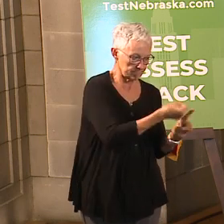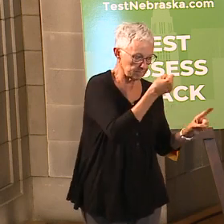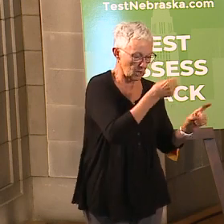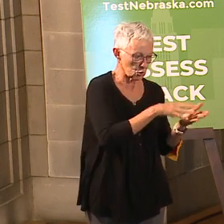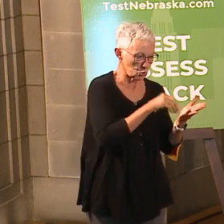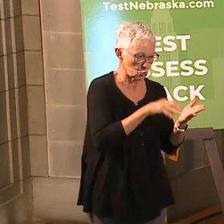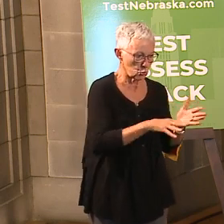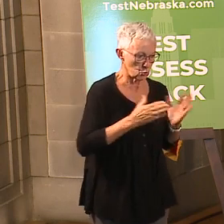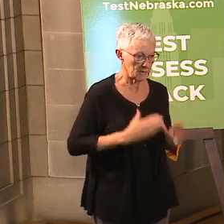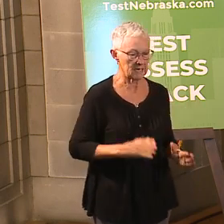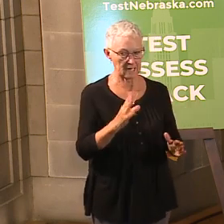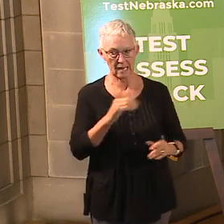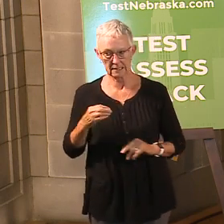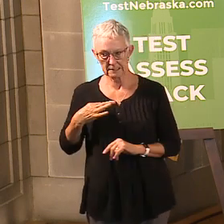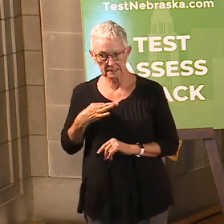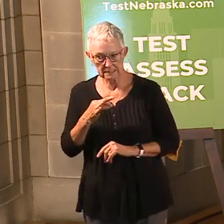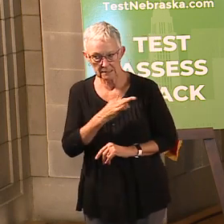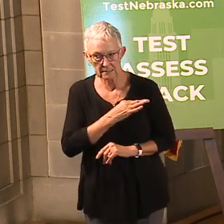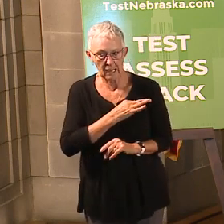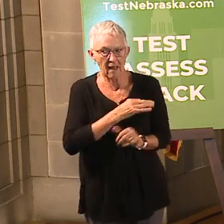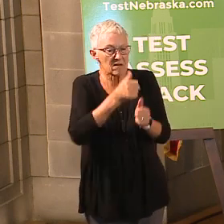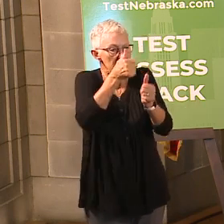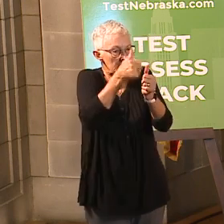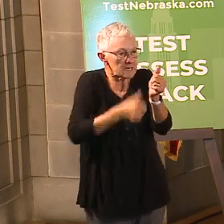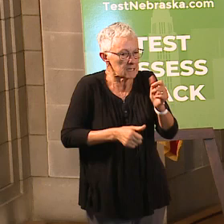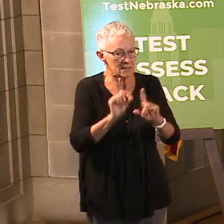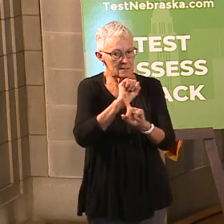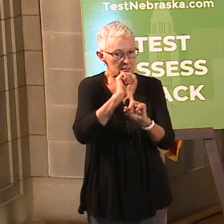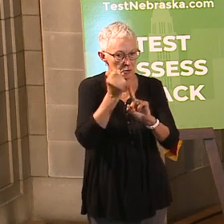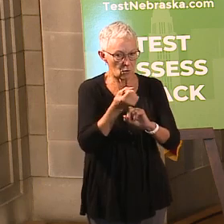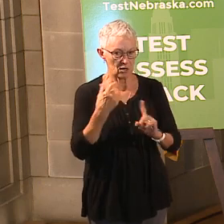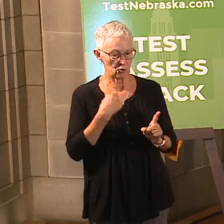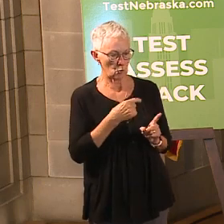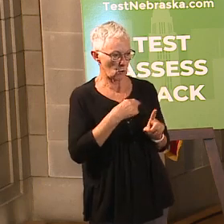and has been handled on a case-by-case basis across Nebraska.